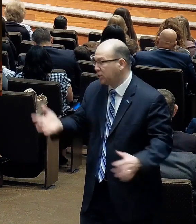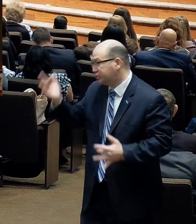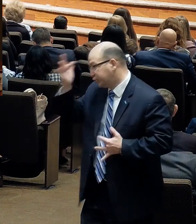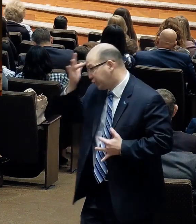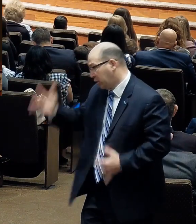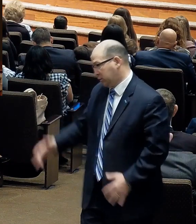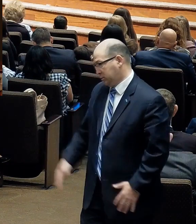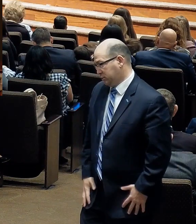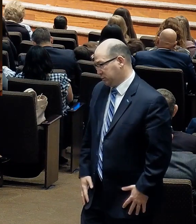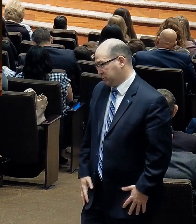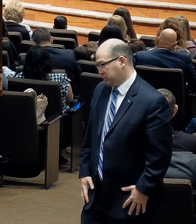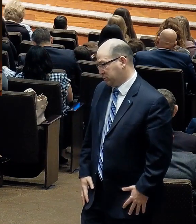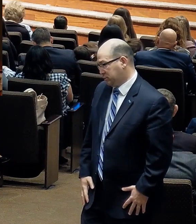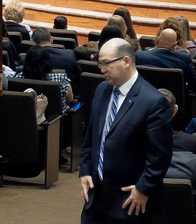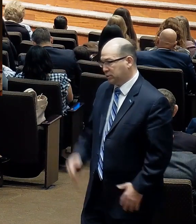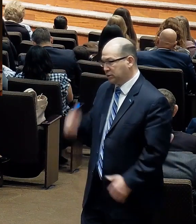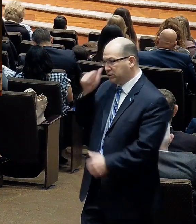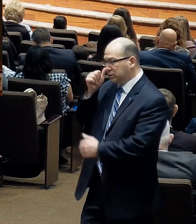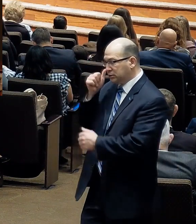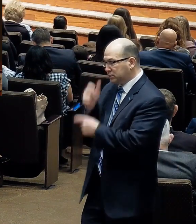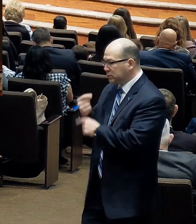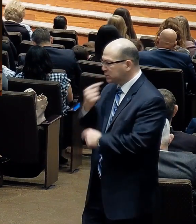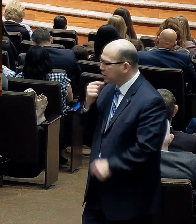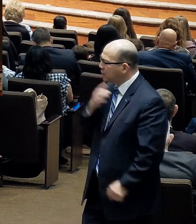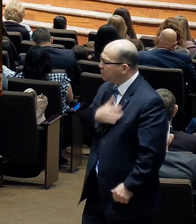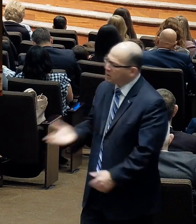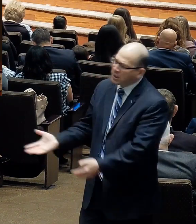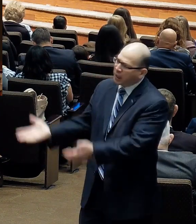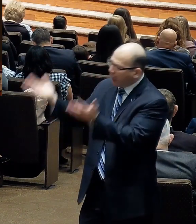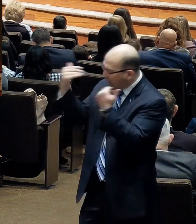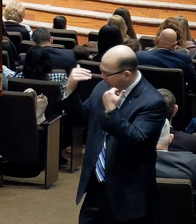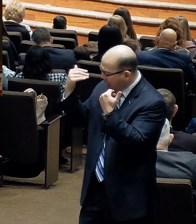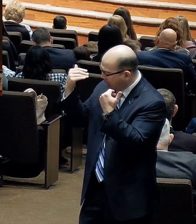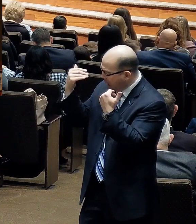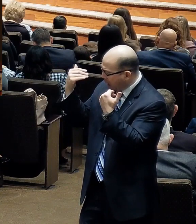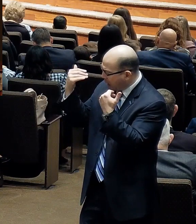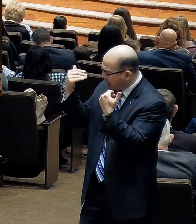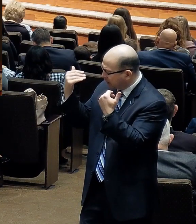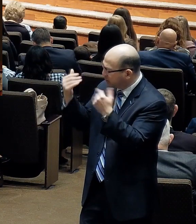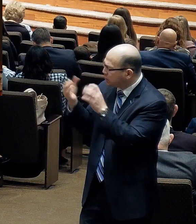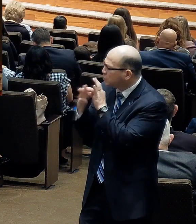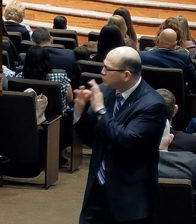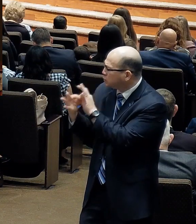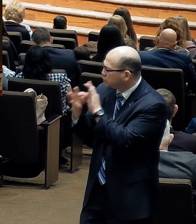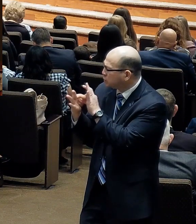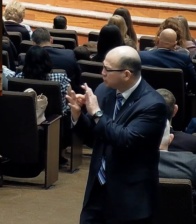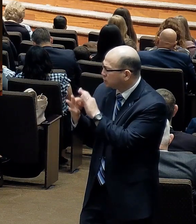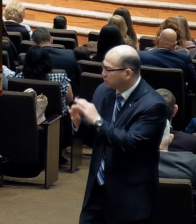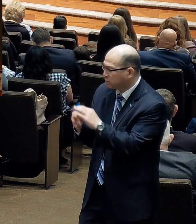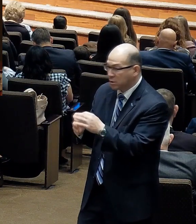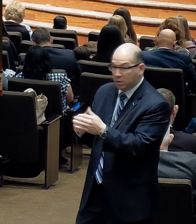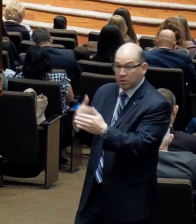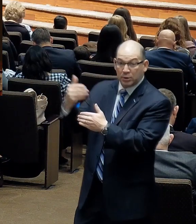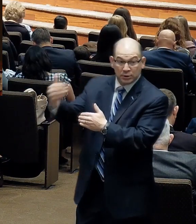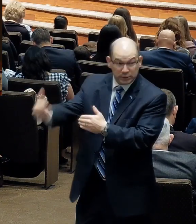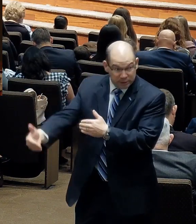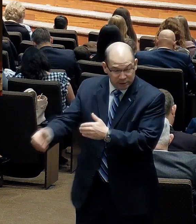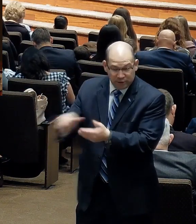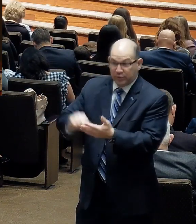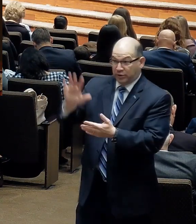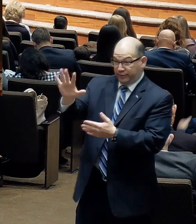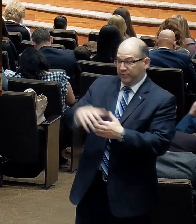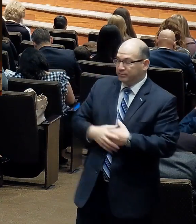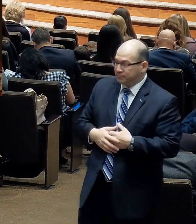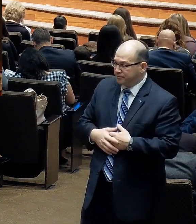sister sent unto him and said, would you please come? We have a great relationship with you. And I want you to skip. Would you look at verse number five? Notice what it says.